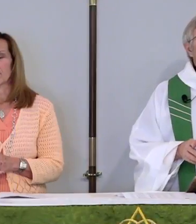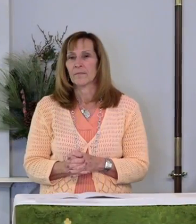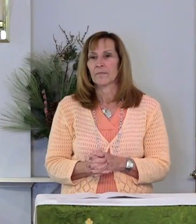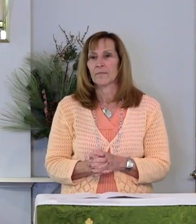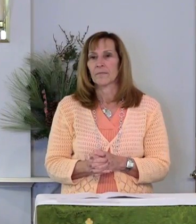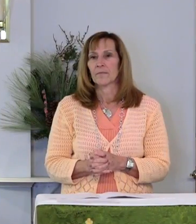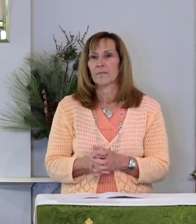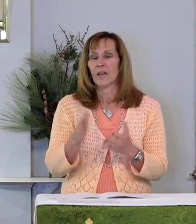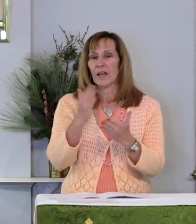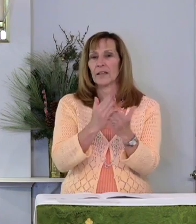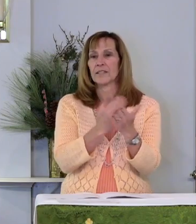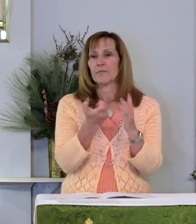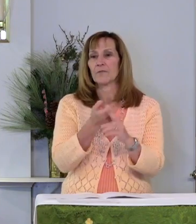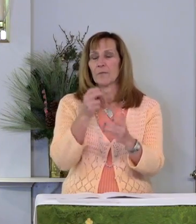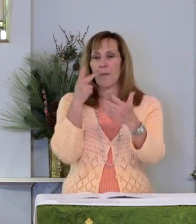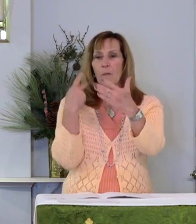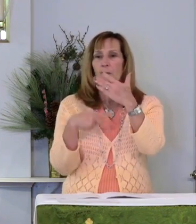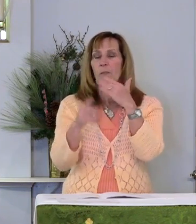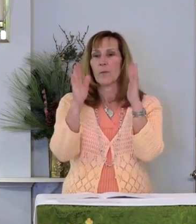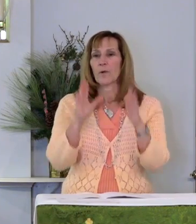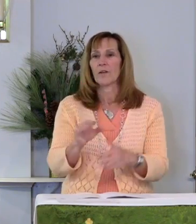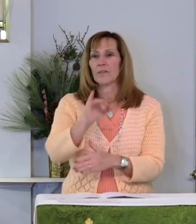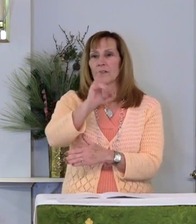A reading from the prophet Jeremiah.